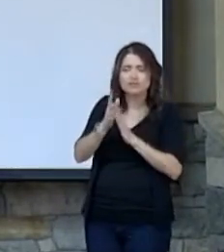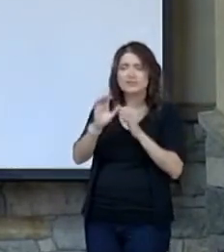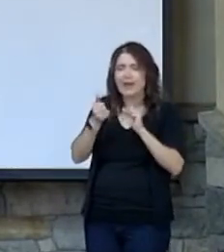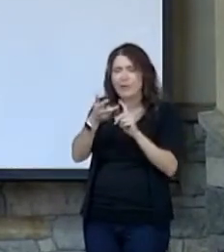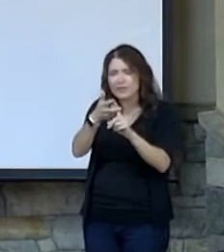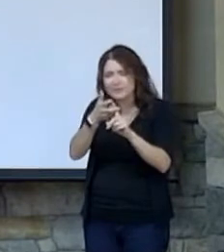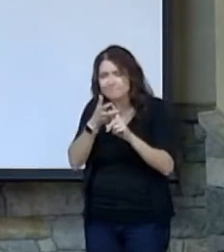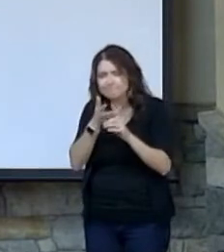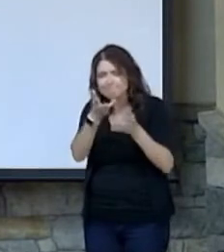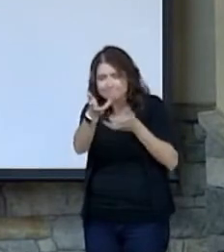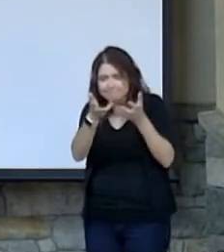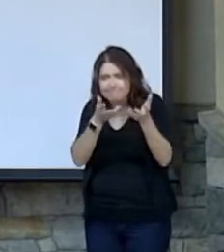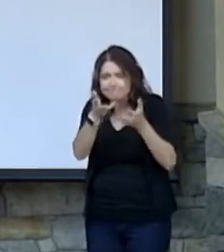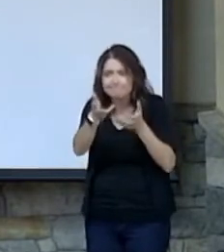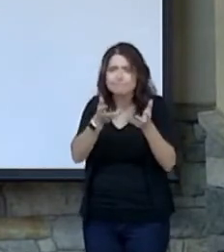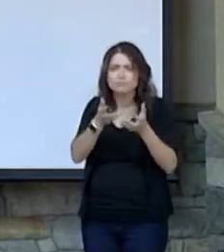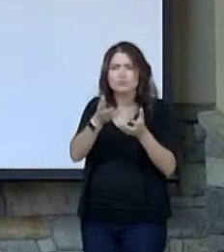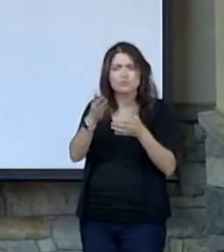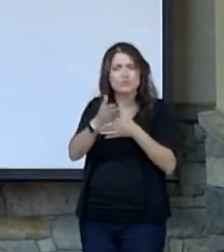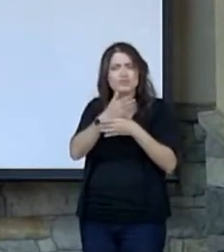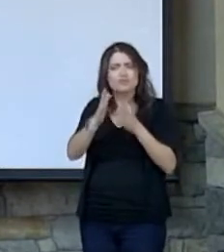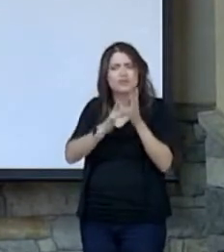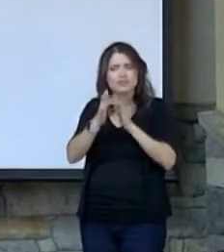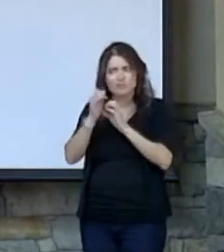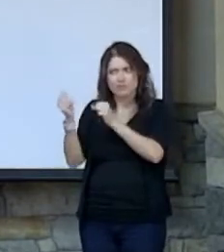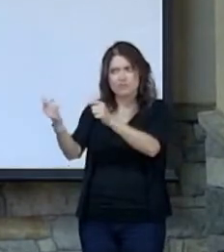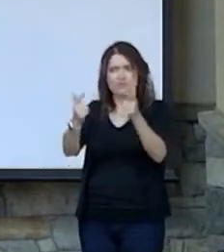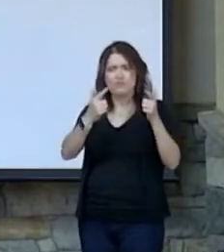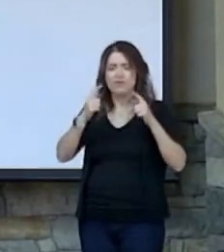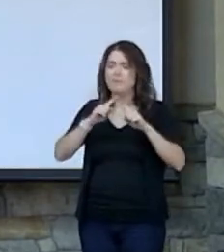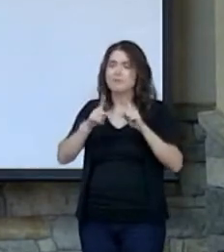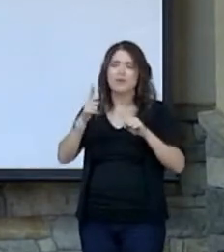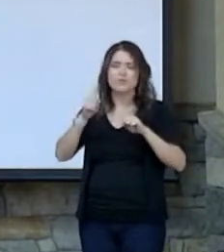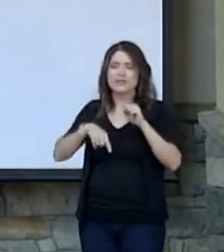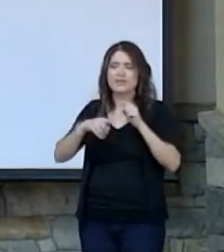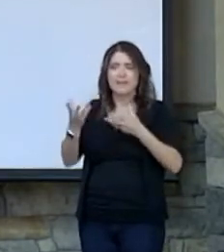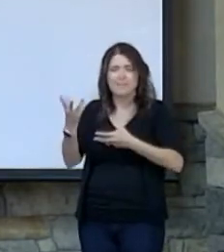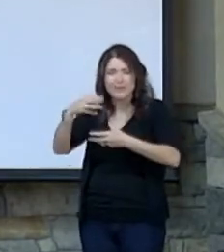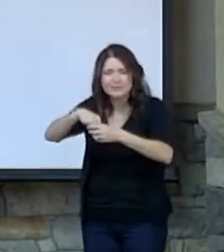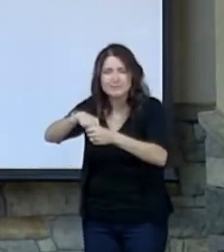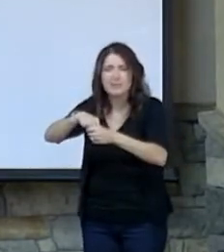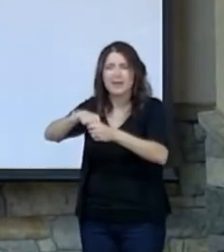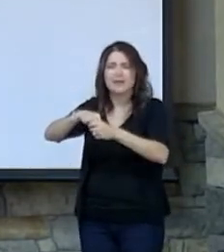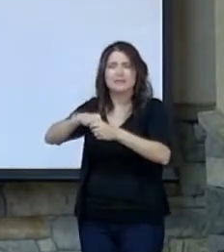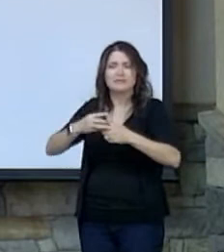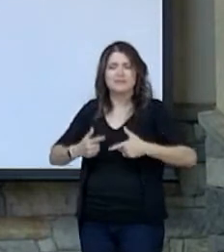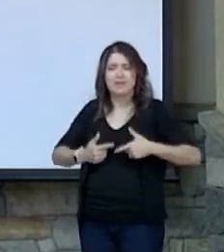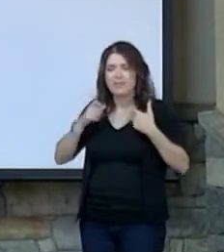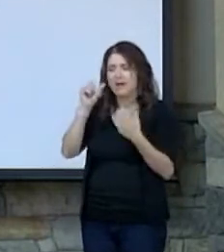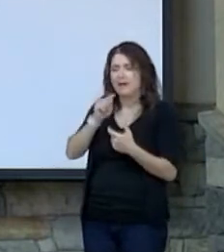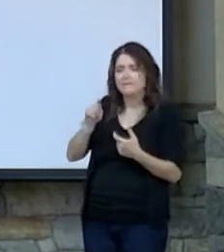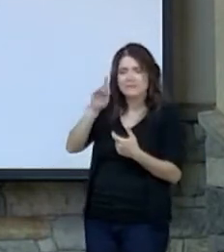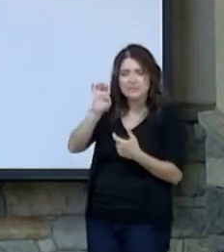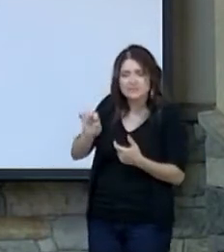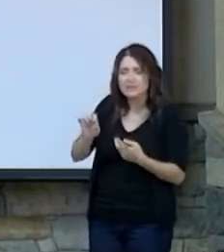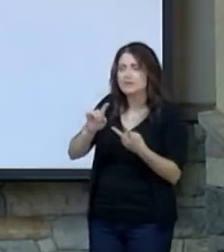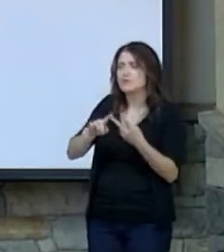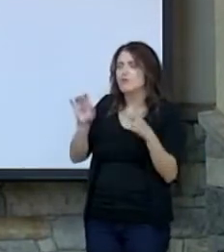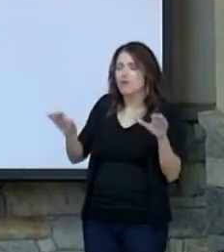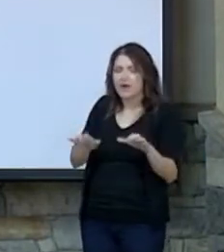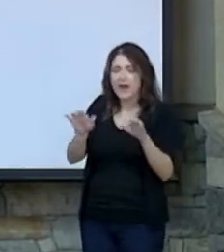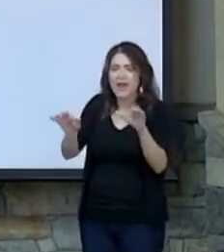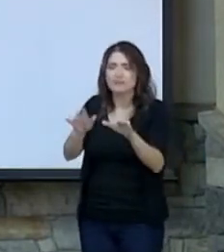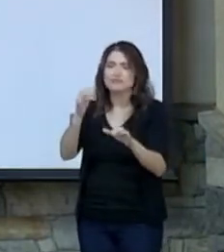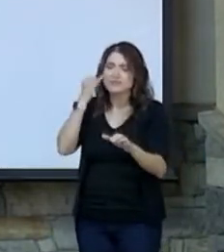There's nobody that we don't share Jesus with. But we can't participate in our lifestyle and in our actions with those that